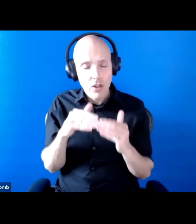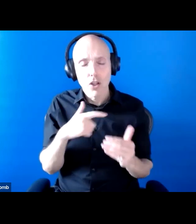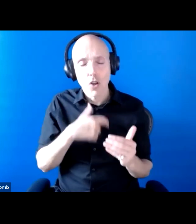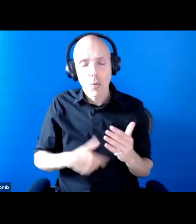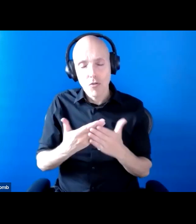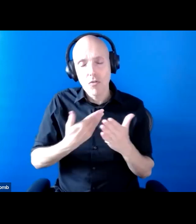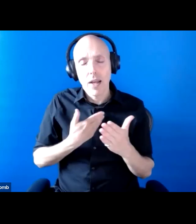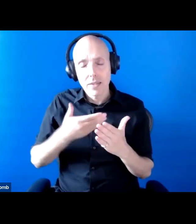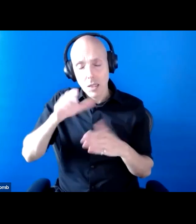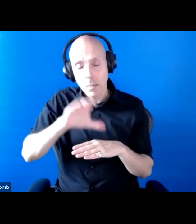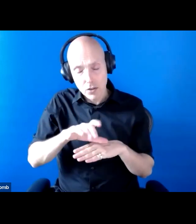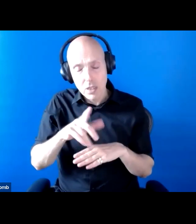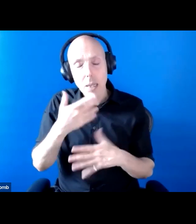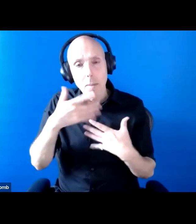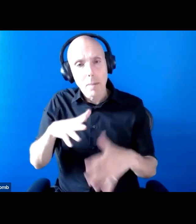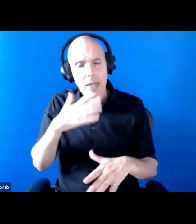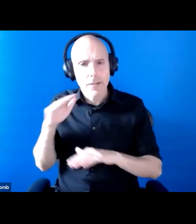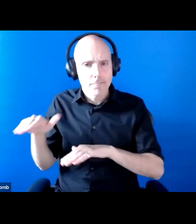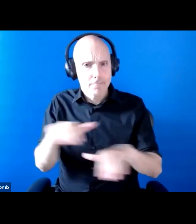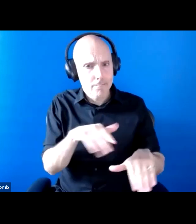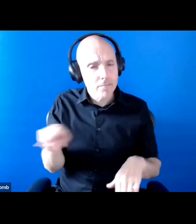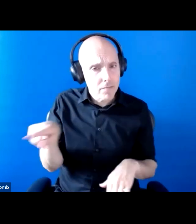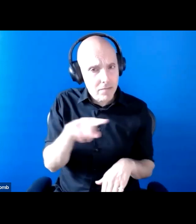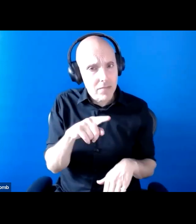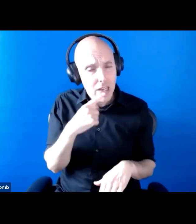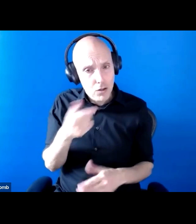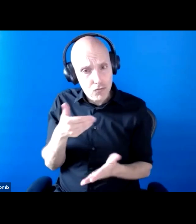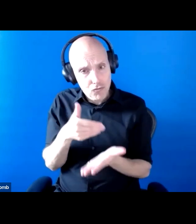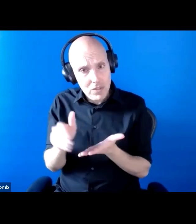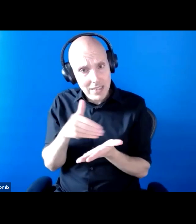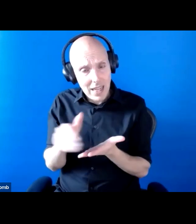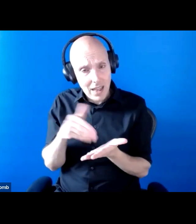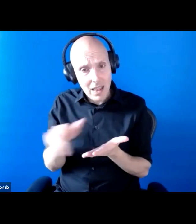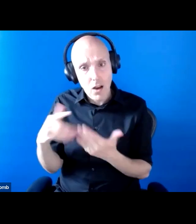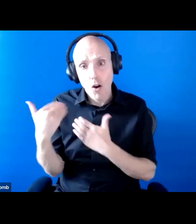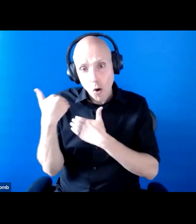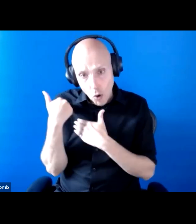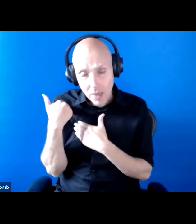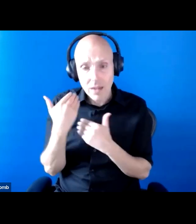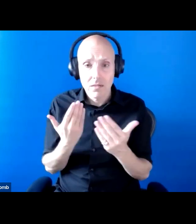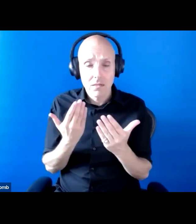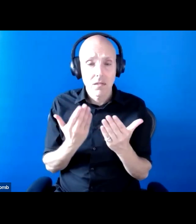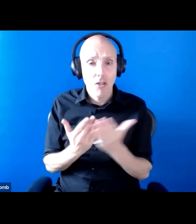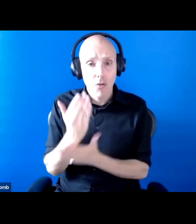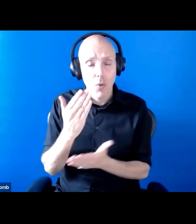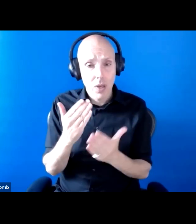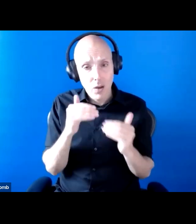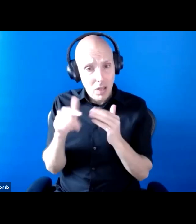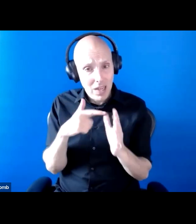retailers obligations under the Equality Act. But really, again, you know, the Disability